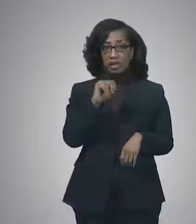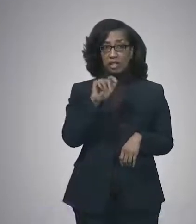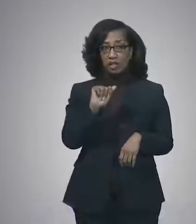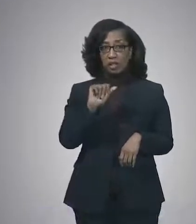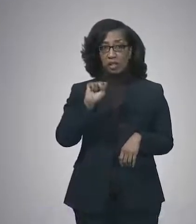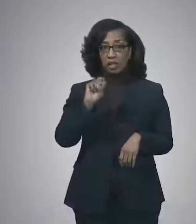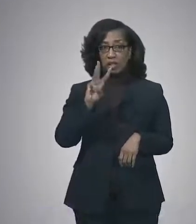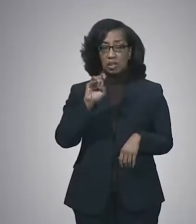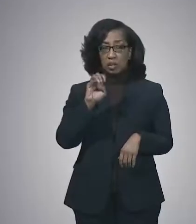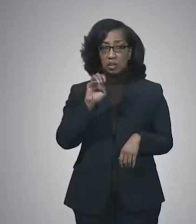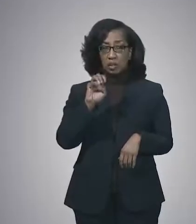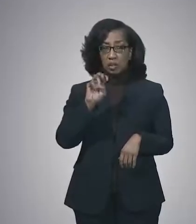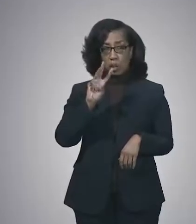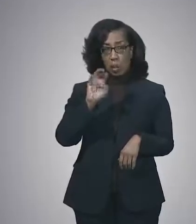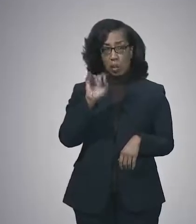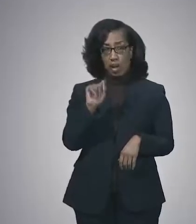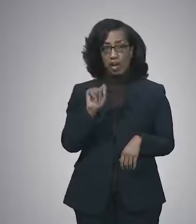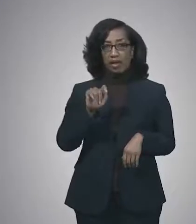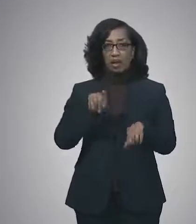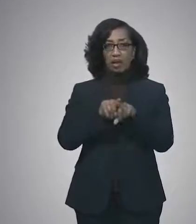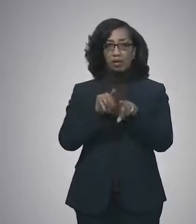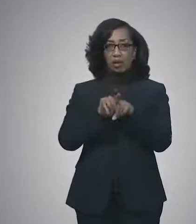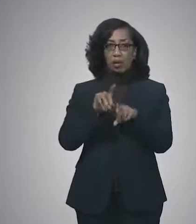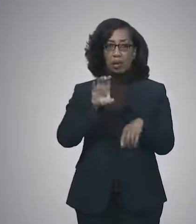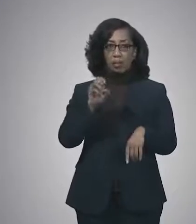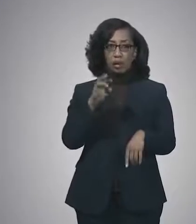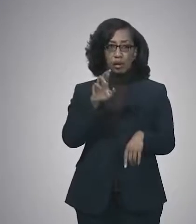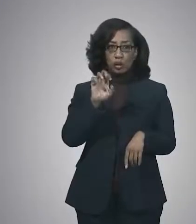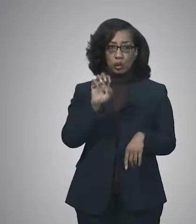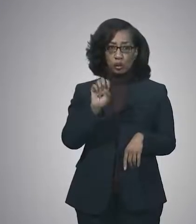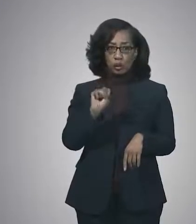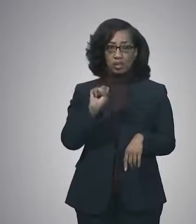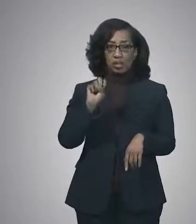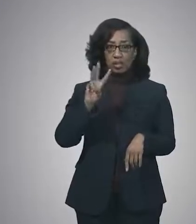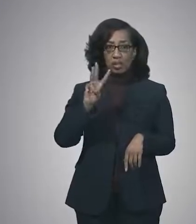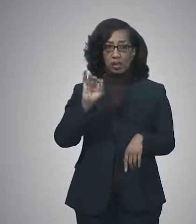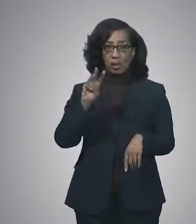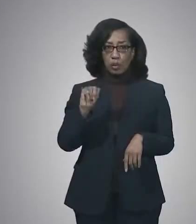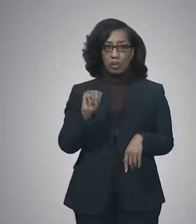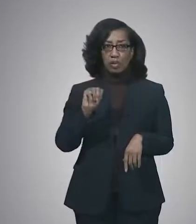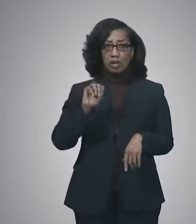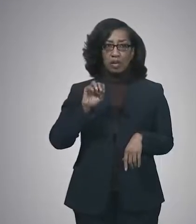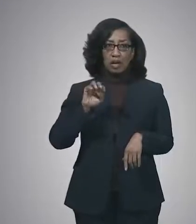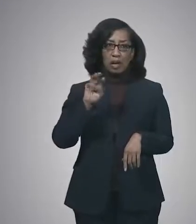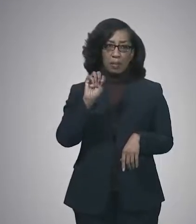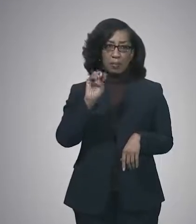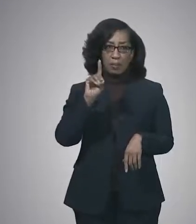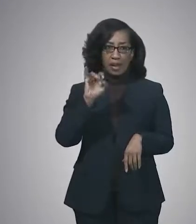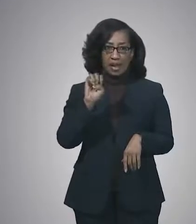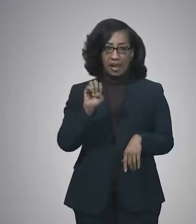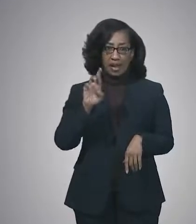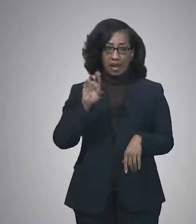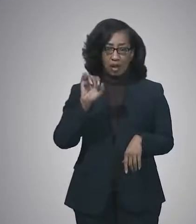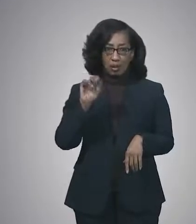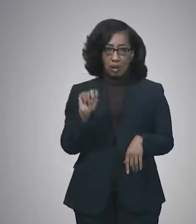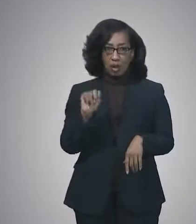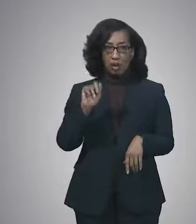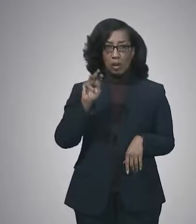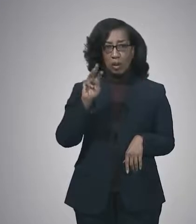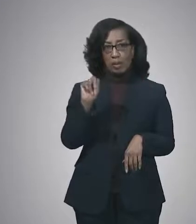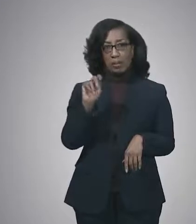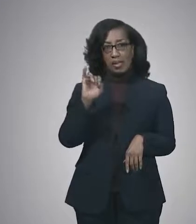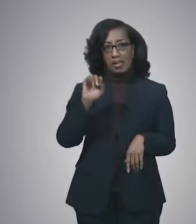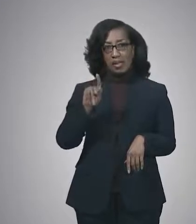Angie Shelton, Deputy Chief Chris Wilson, Chief Ken Newton, Chief Eddie Rohn, Chief Nick Molinaro,